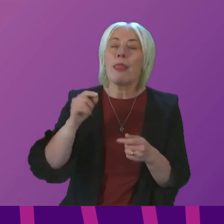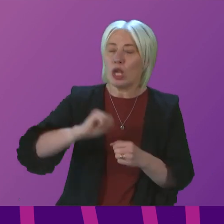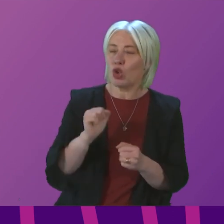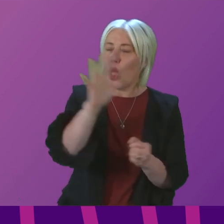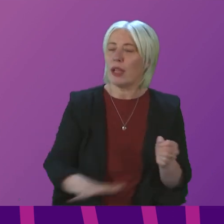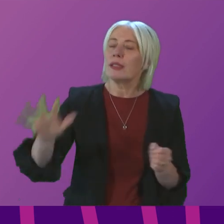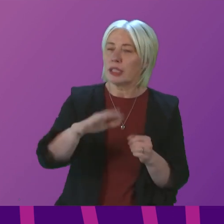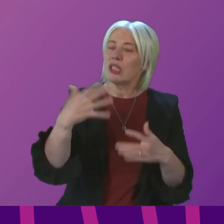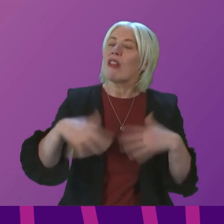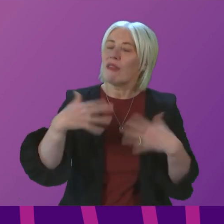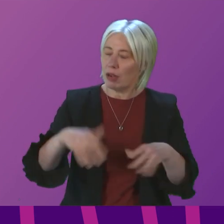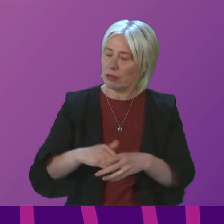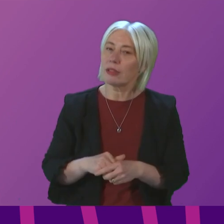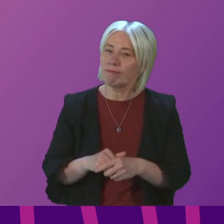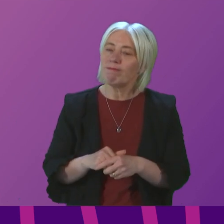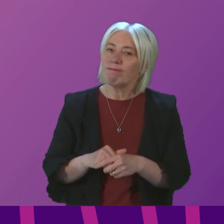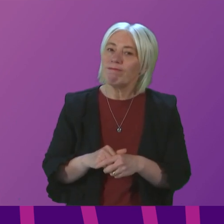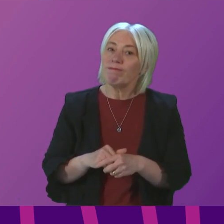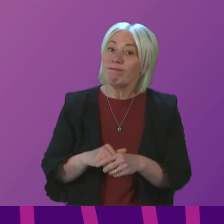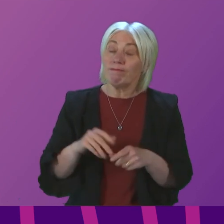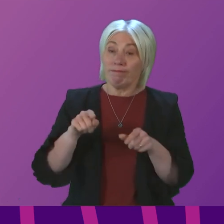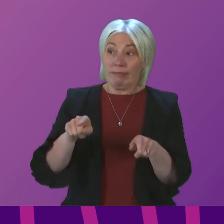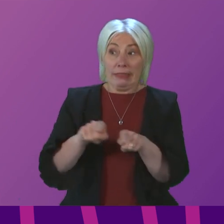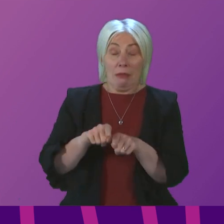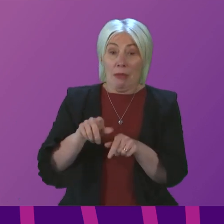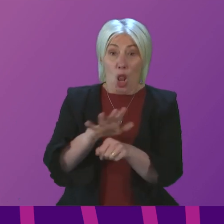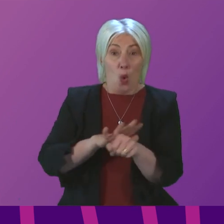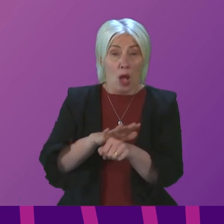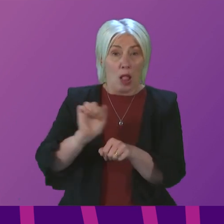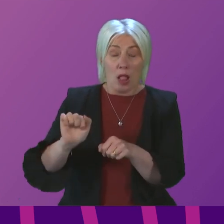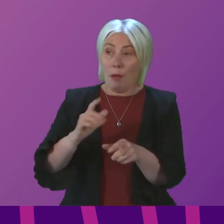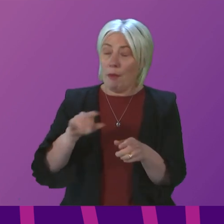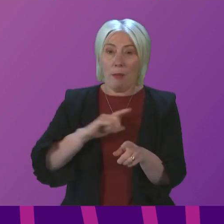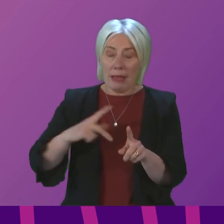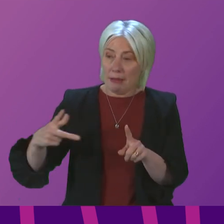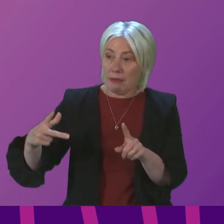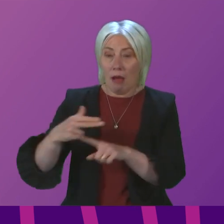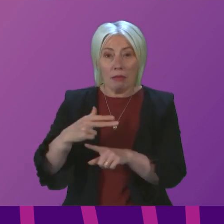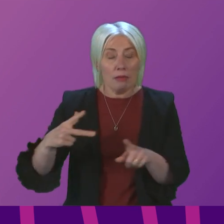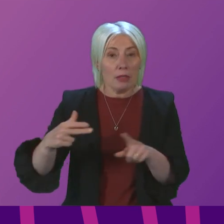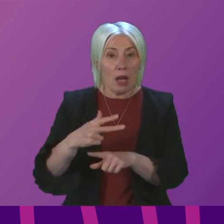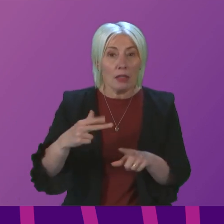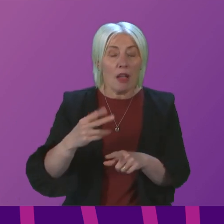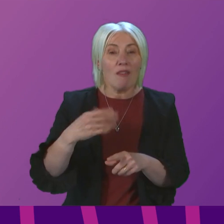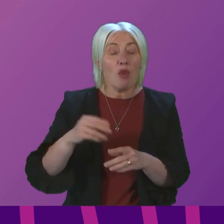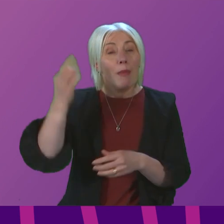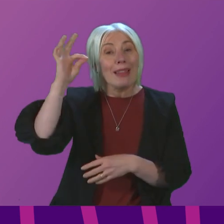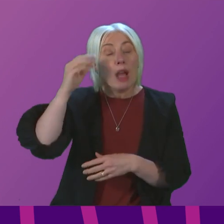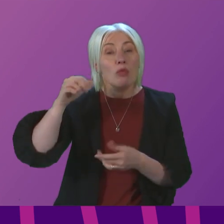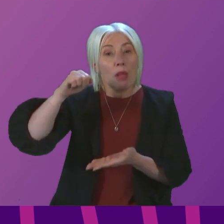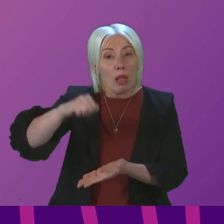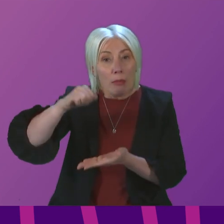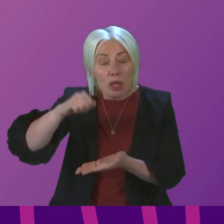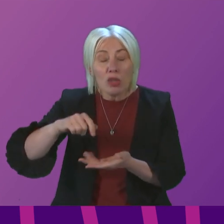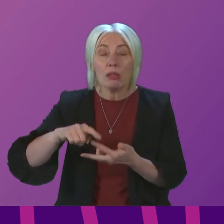And at a local level, their record is just as bad. They have cut hundreds of millions from council budgets. They've